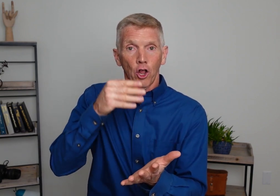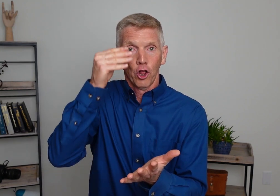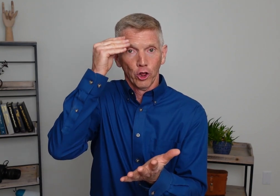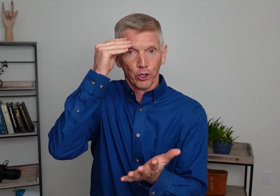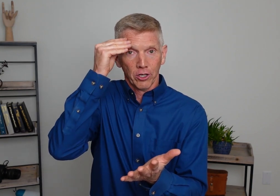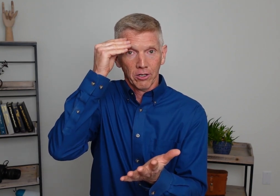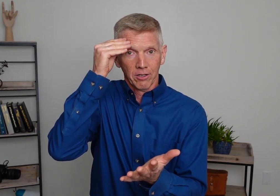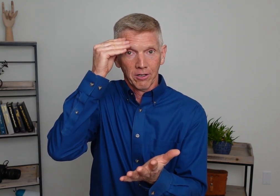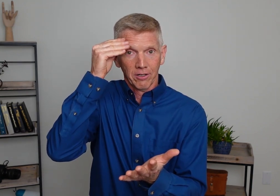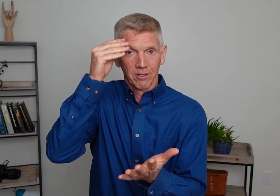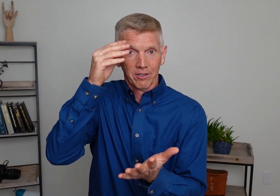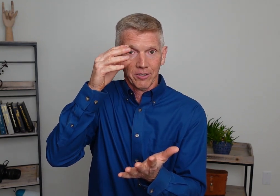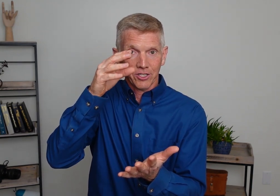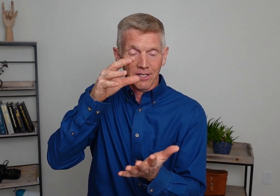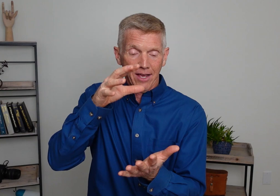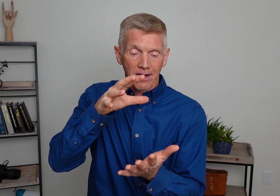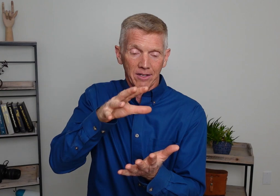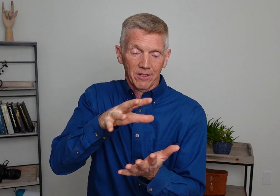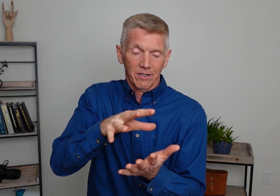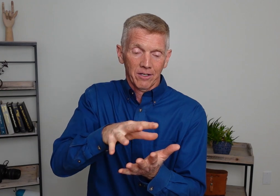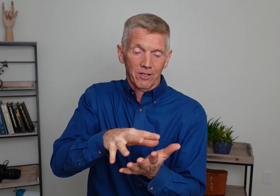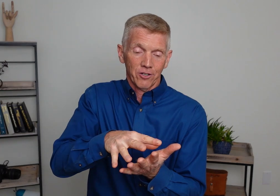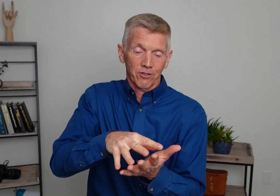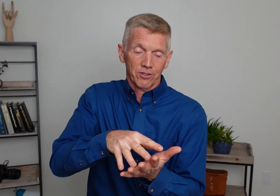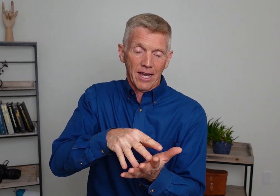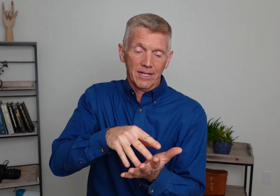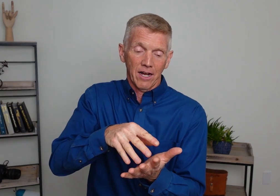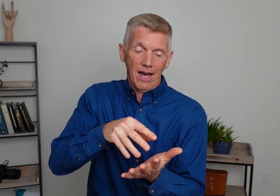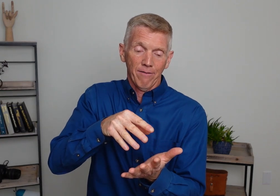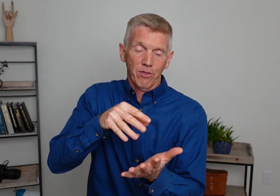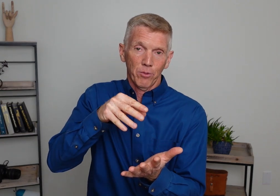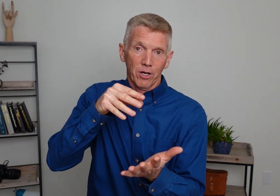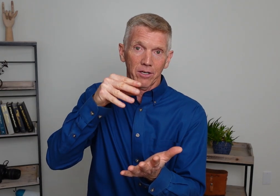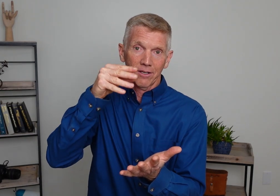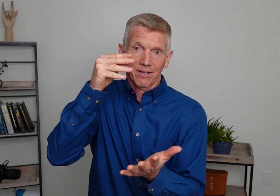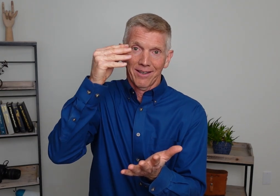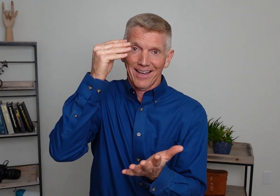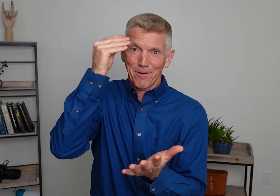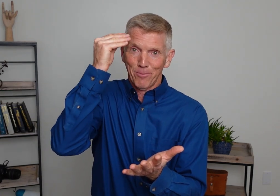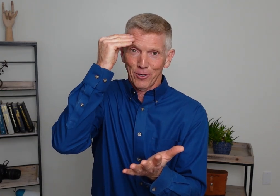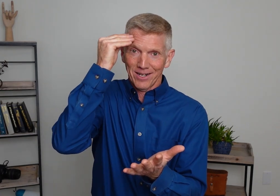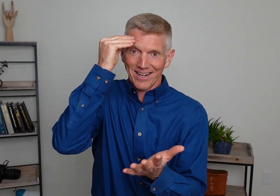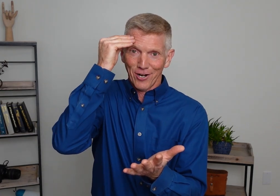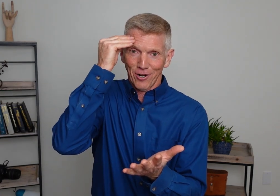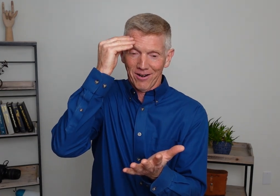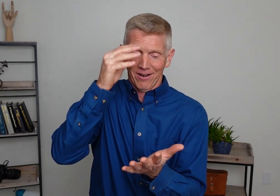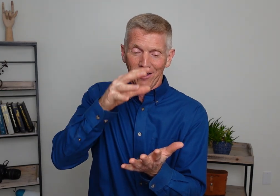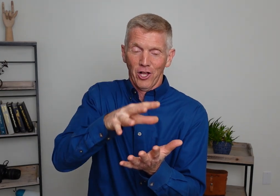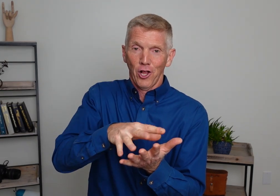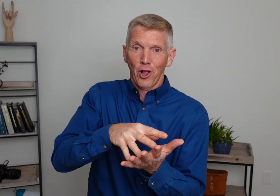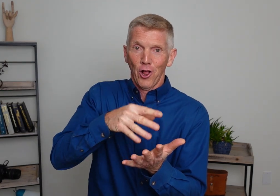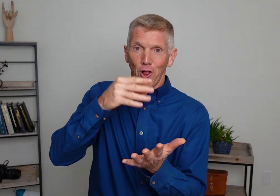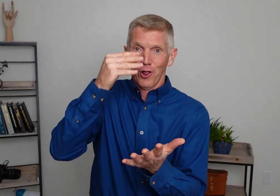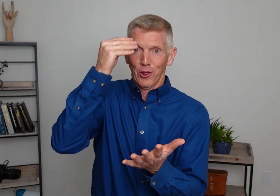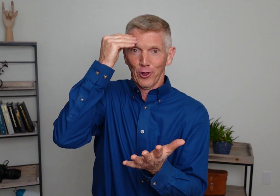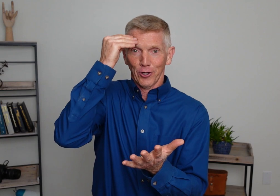Learn. Do you see that? You're taking it off the book and putting it here. Learn.